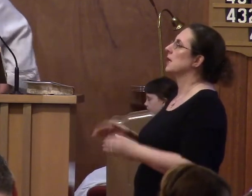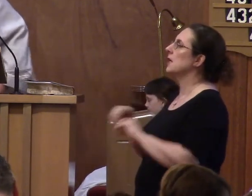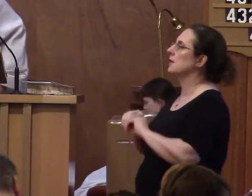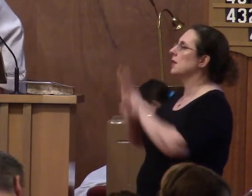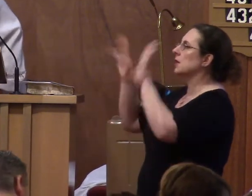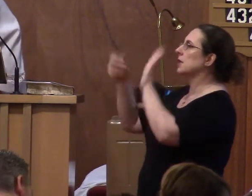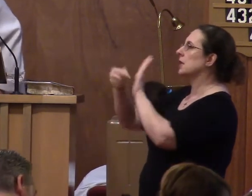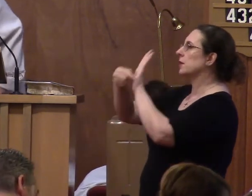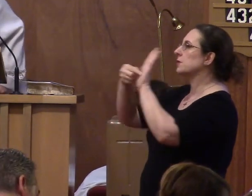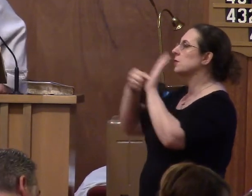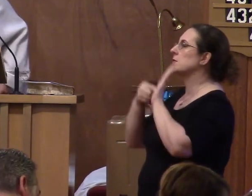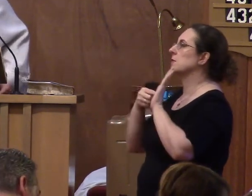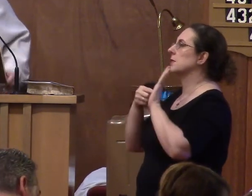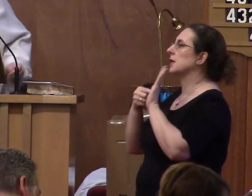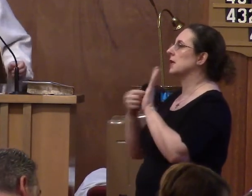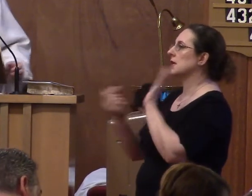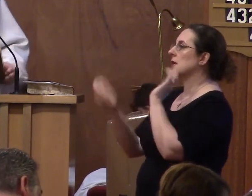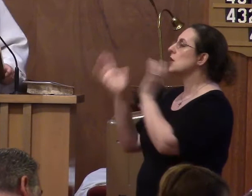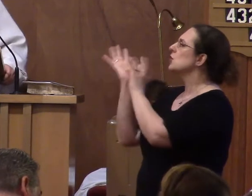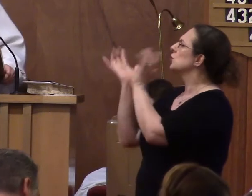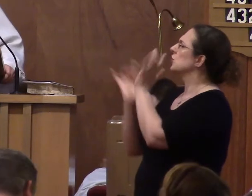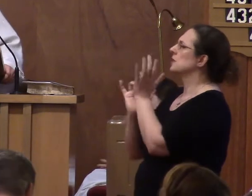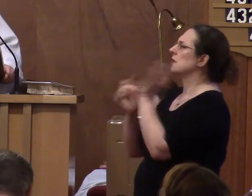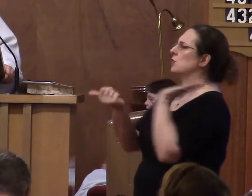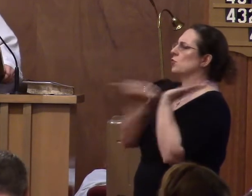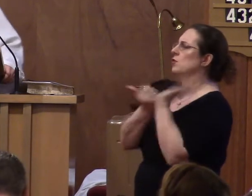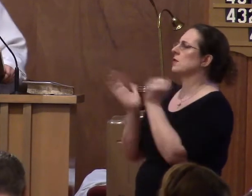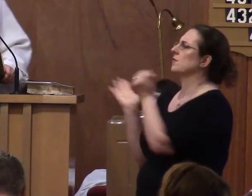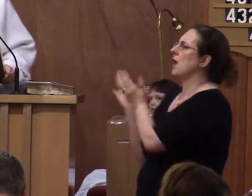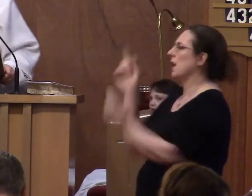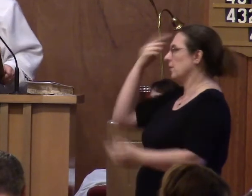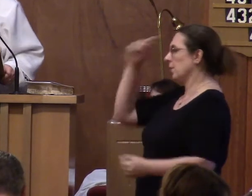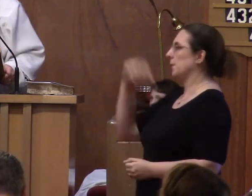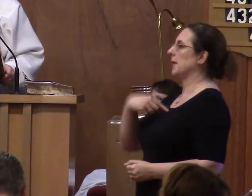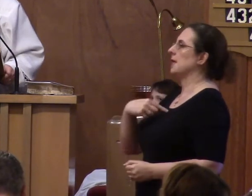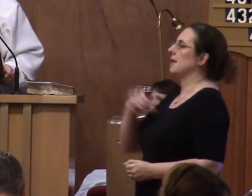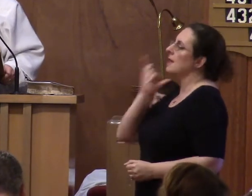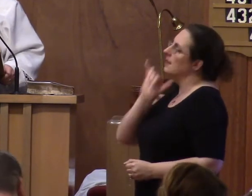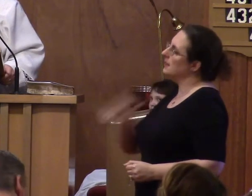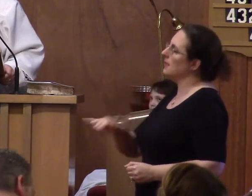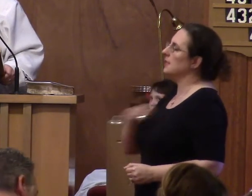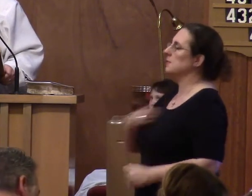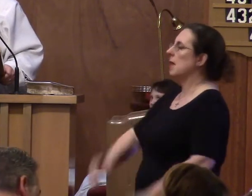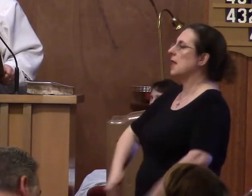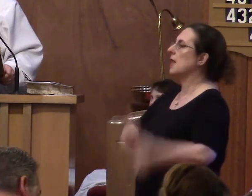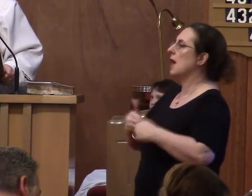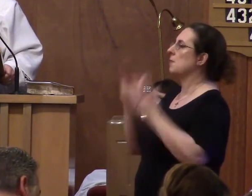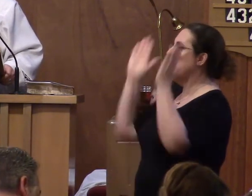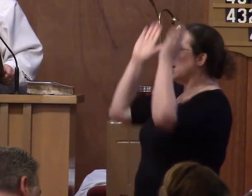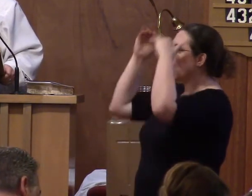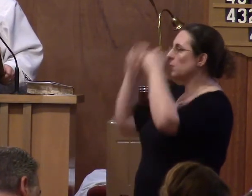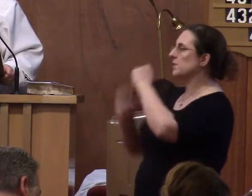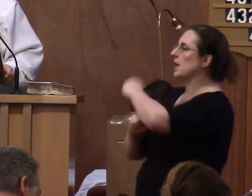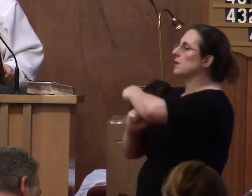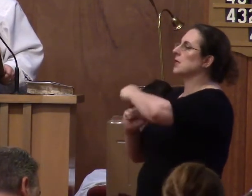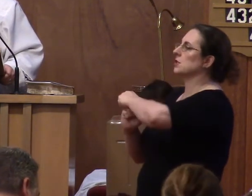Let the clear inscription be, Jesus crucified for me. Is my life my hope's foundation,